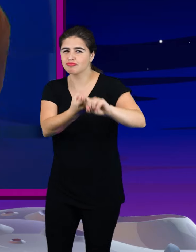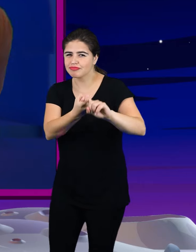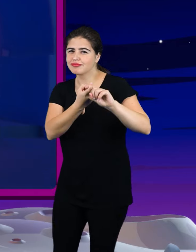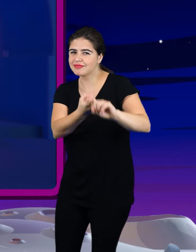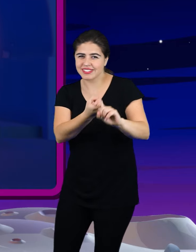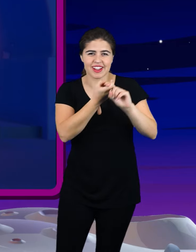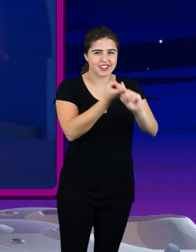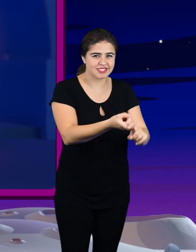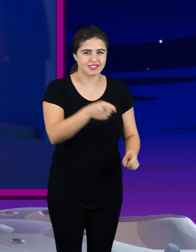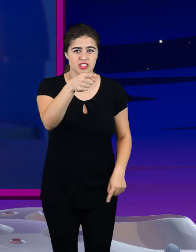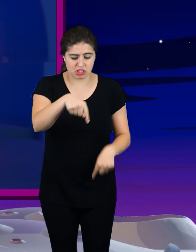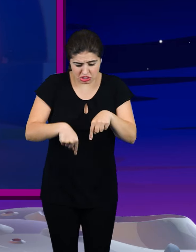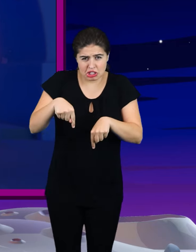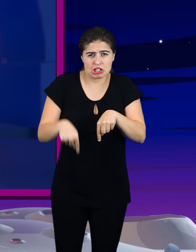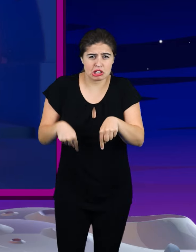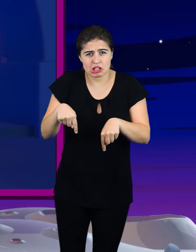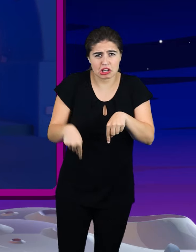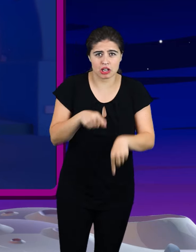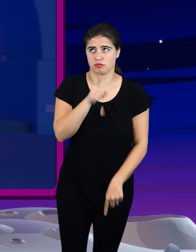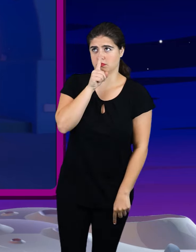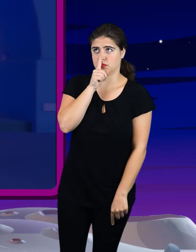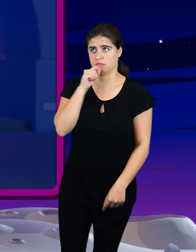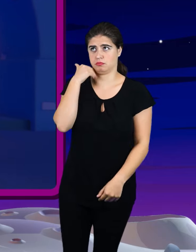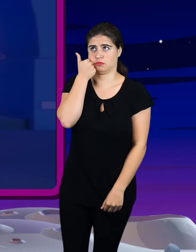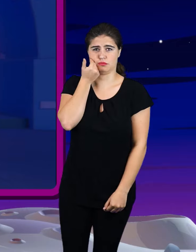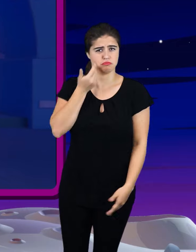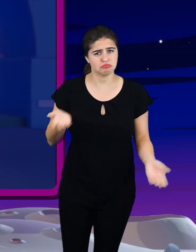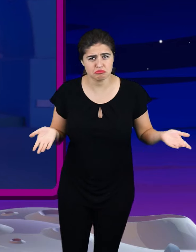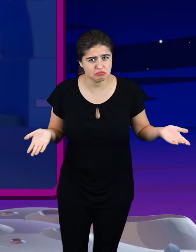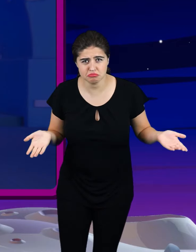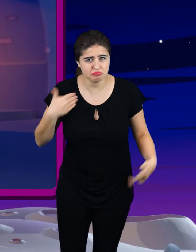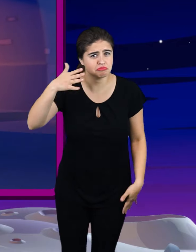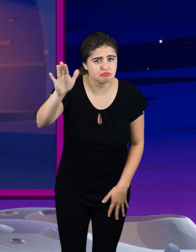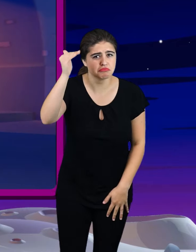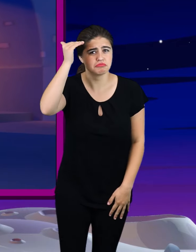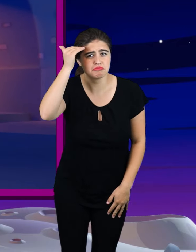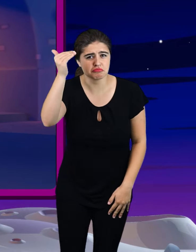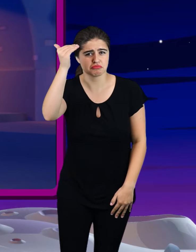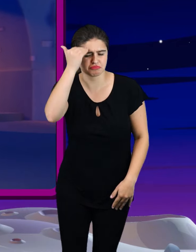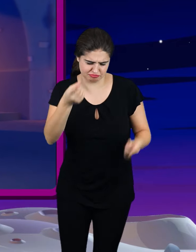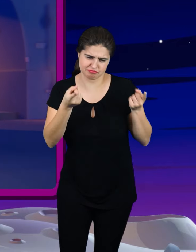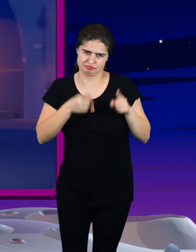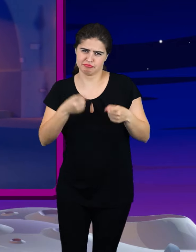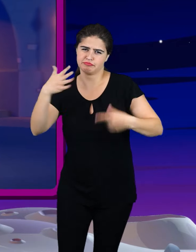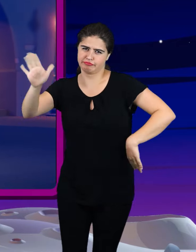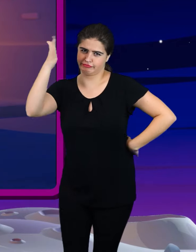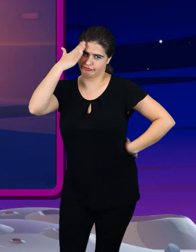Your foot's been aching but You're too shy to say it Inside we both know Inside what's been going